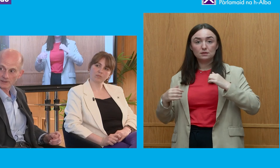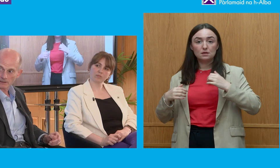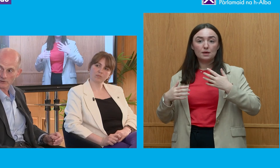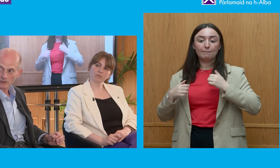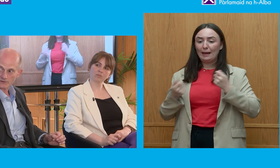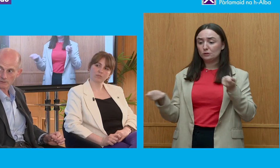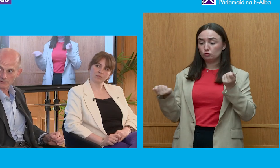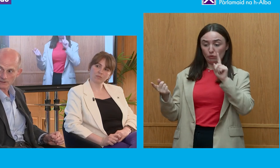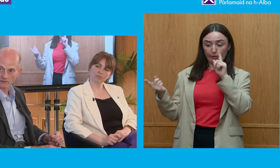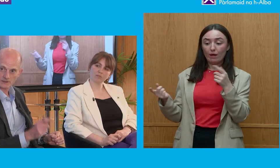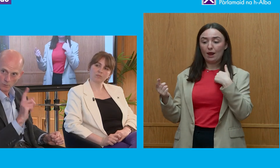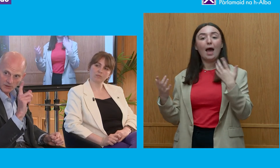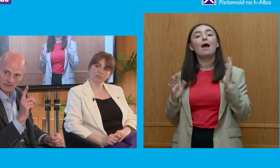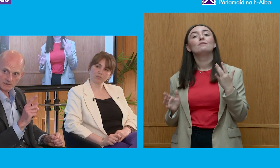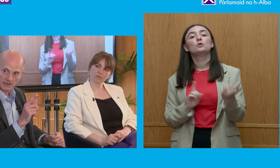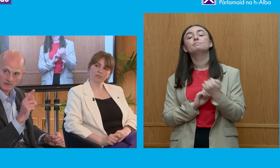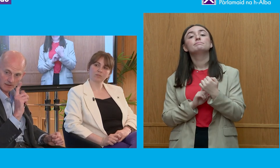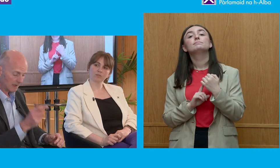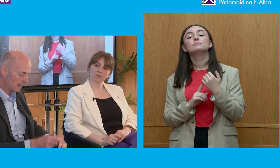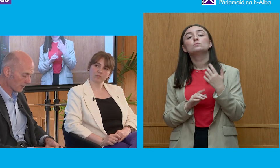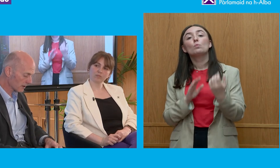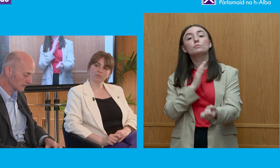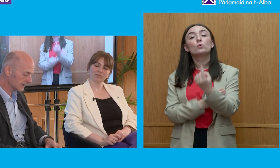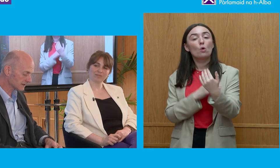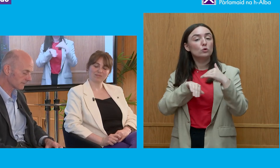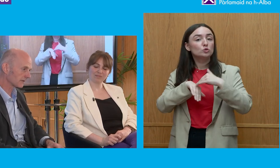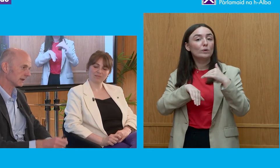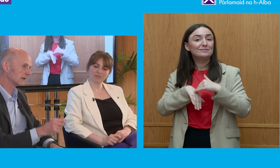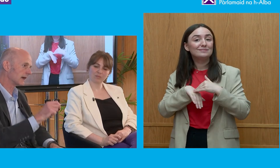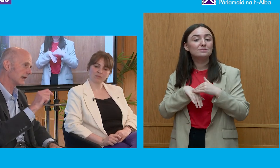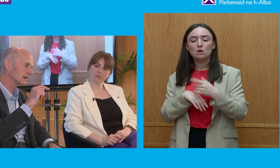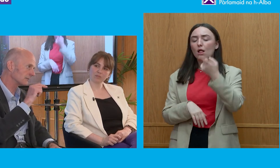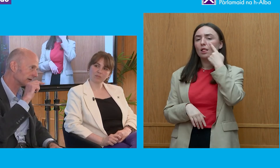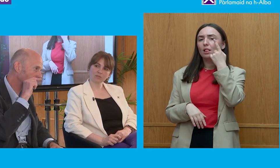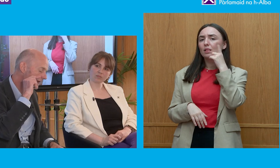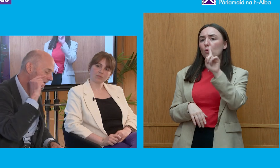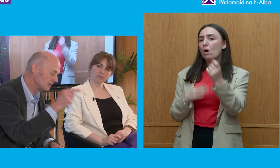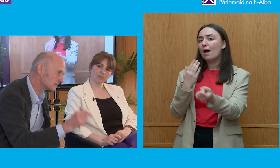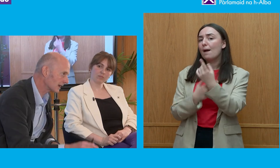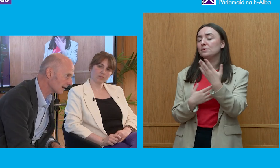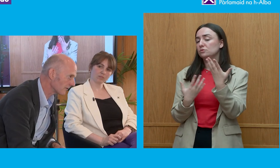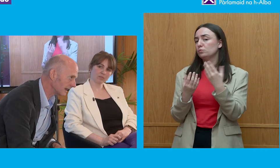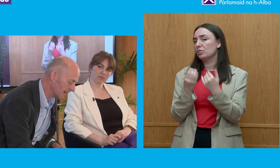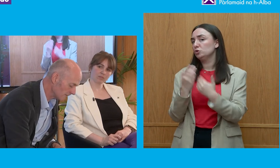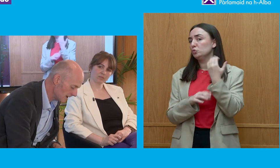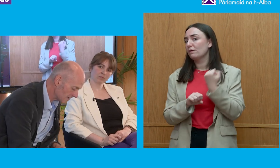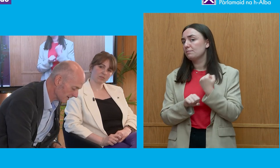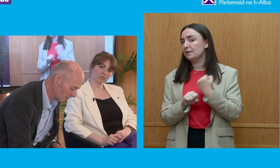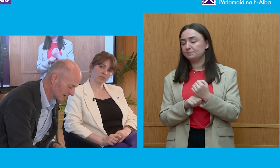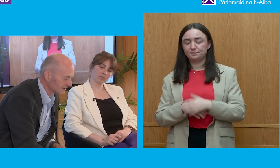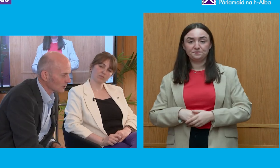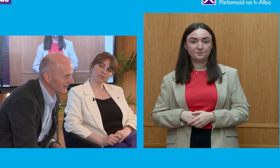I will have to deal with the consequences of it so watch that space a real test for the incoming government let me just pick up the